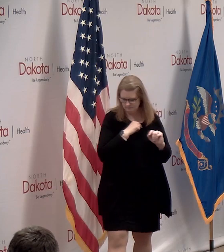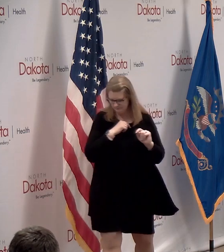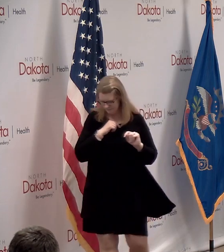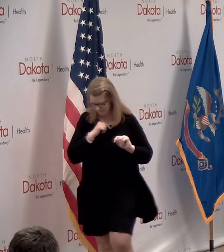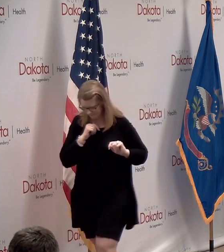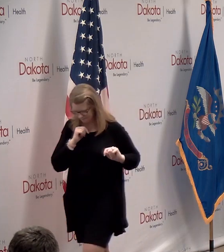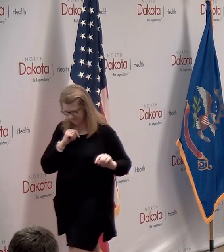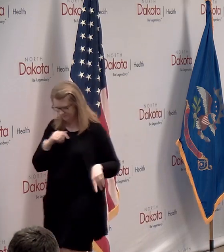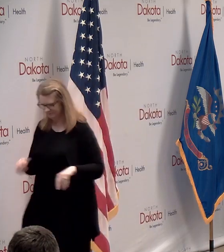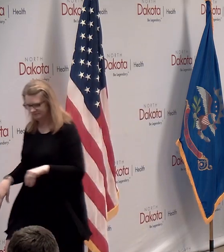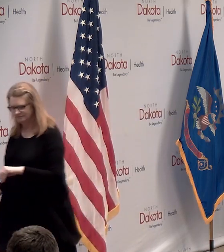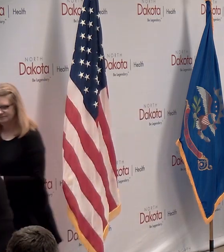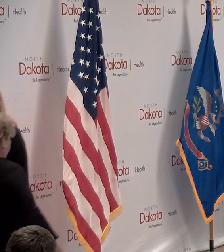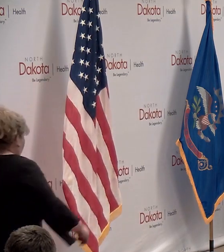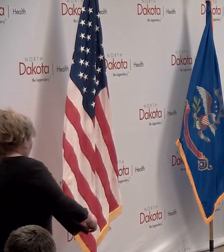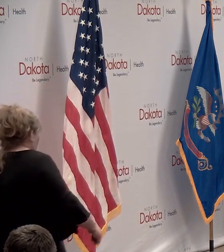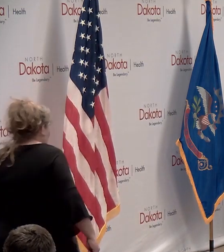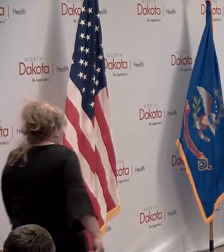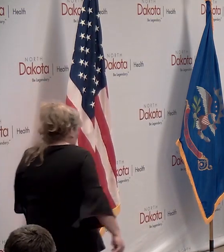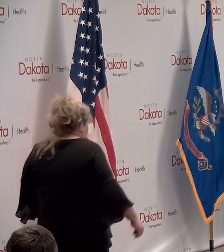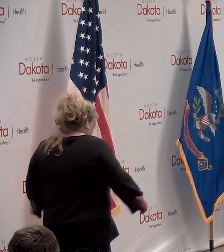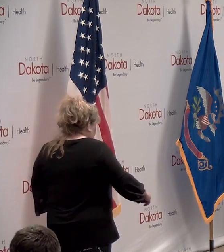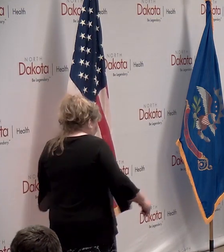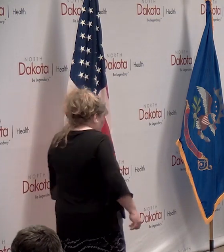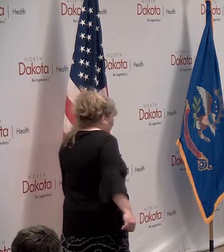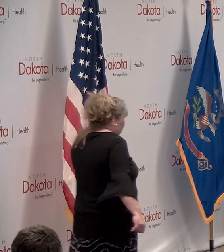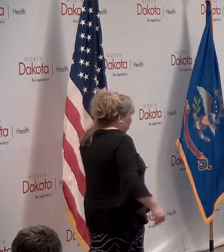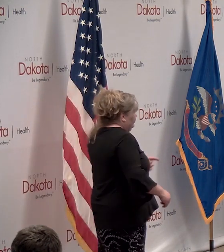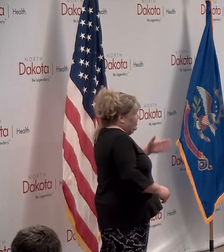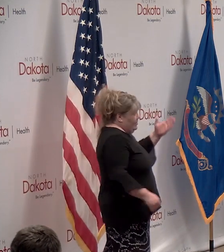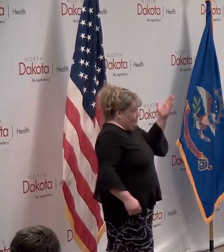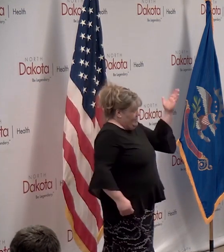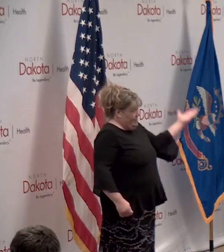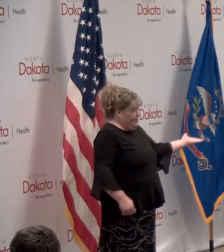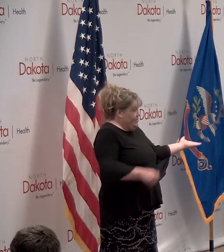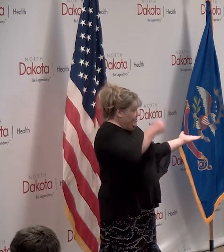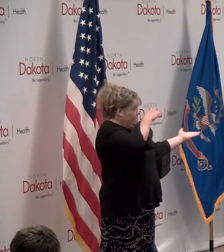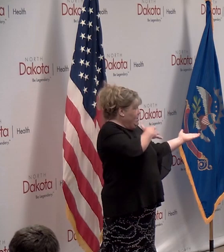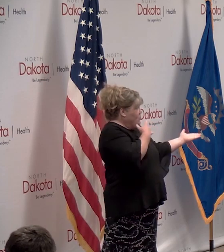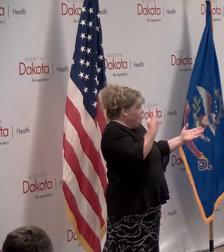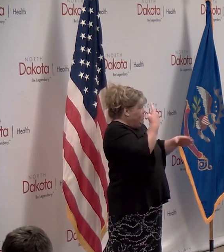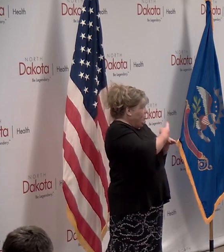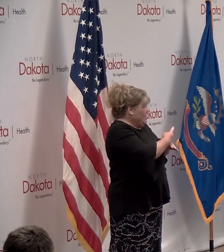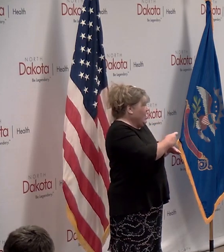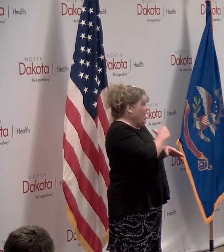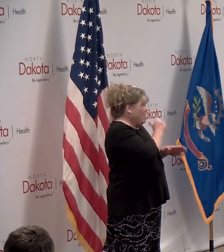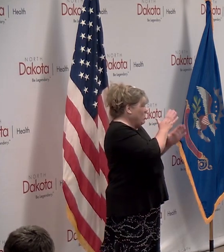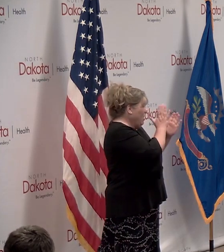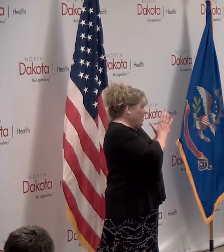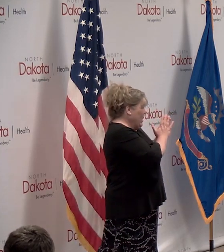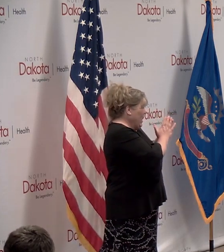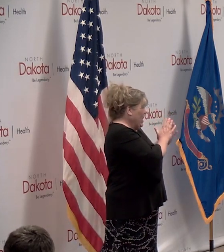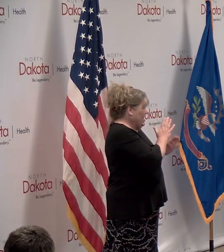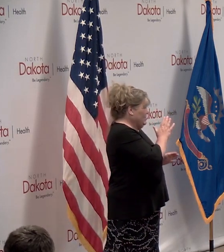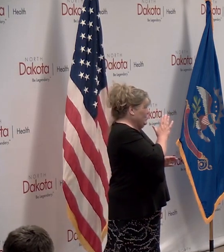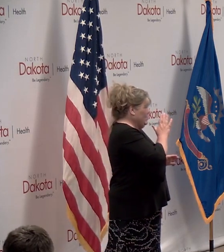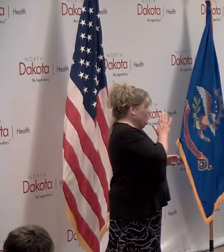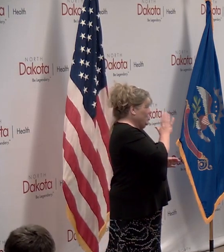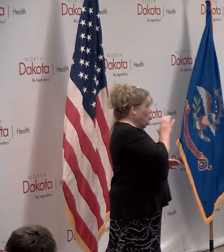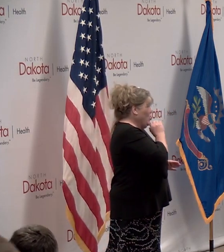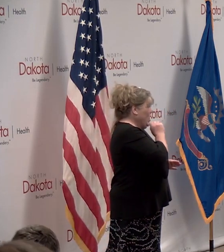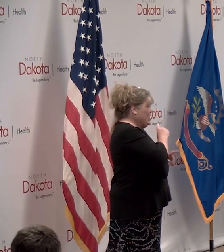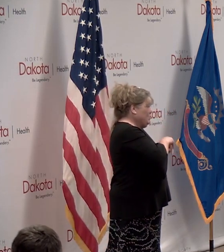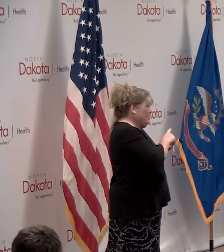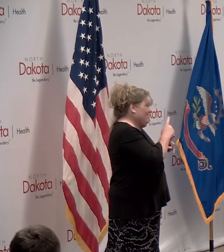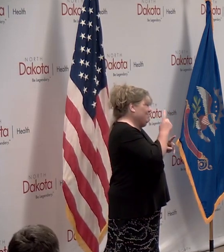Here comes the birthday gentleman. I'm not going to ask how old you are, but I think you're past boy, right? You're the birthday man. Physically.